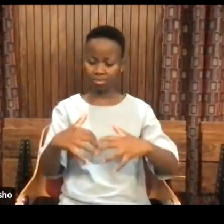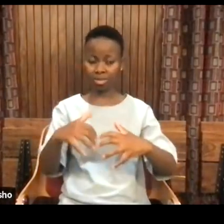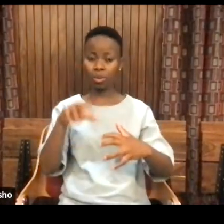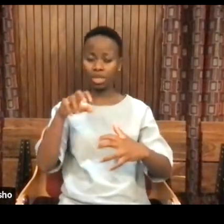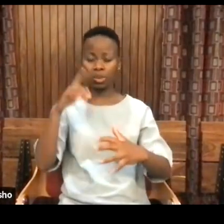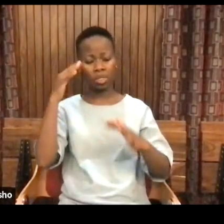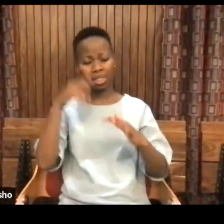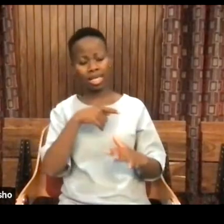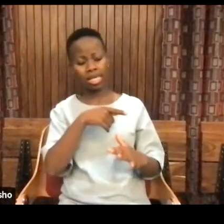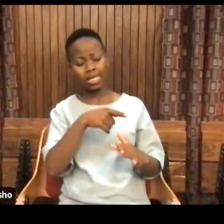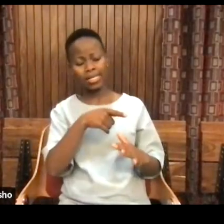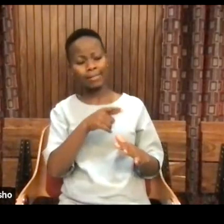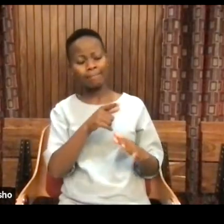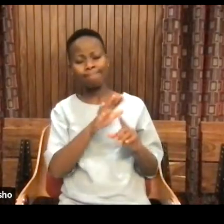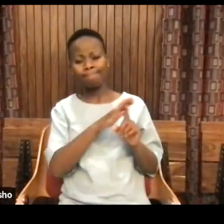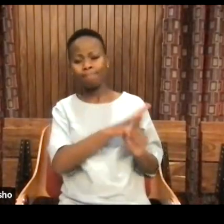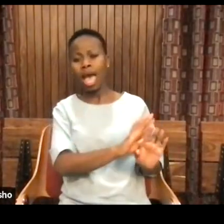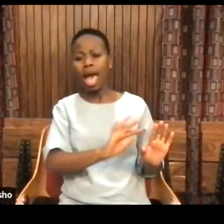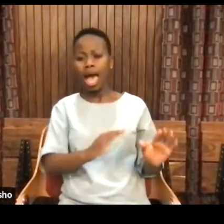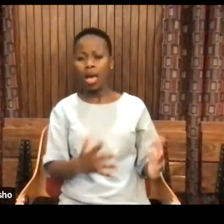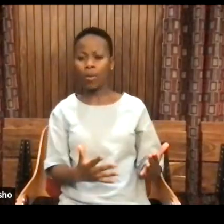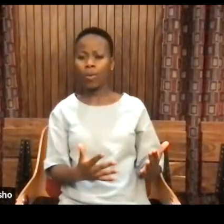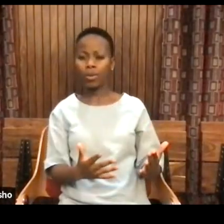of making that world better.